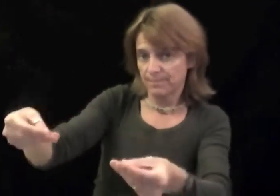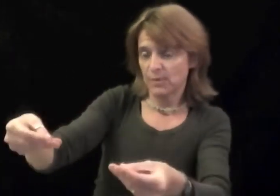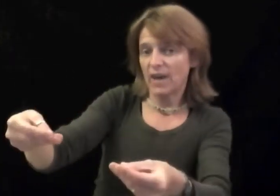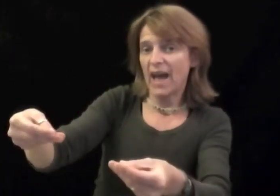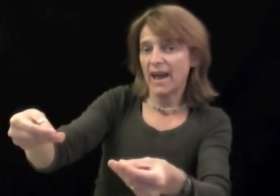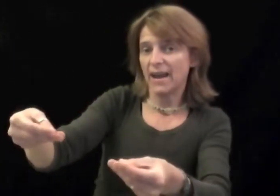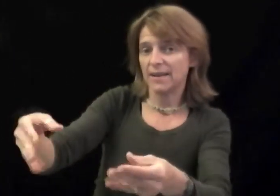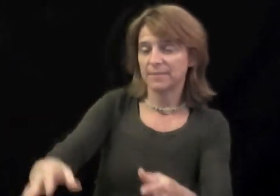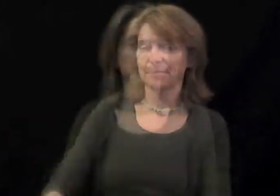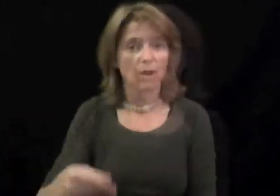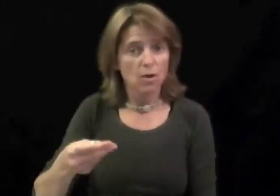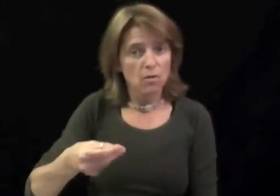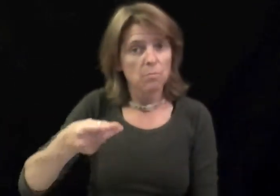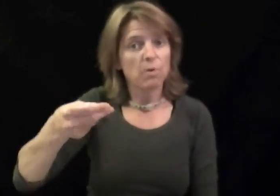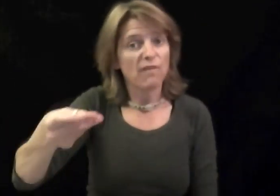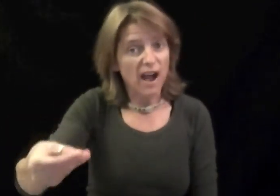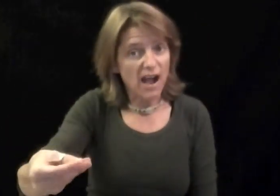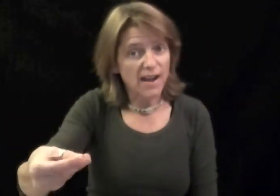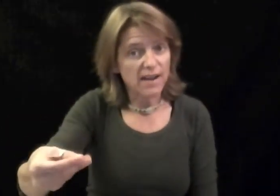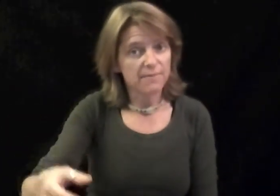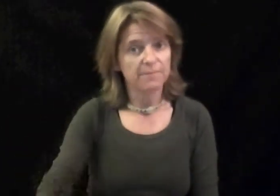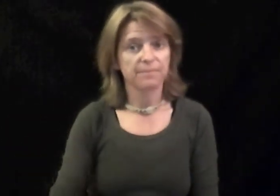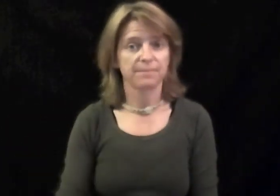Provide. Provide. Provide.